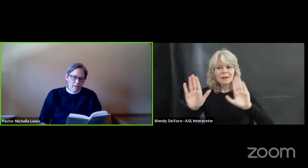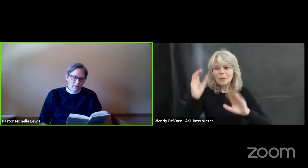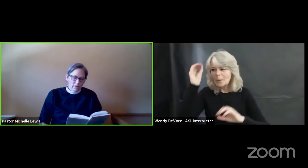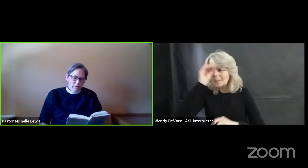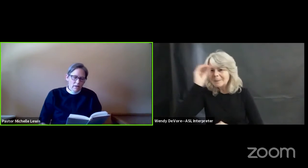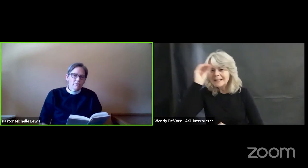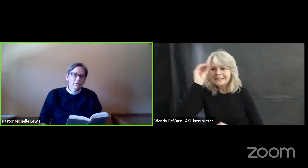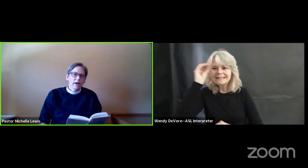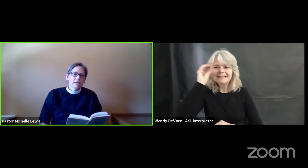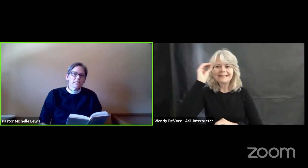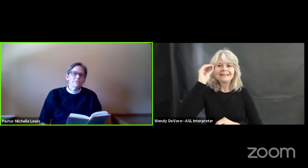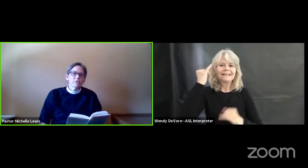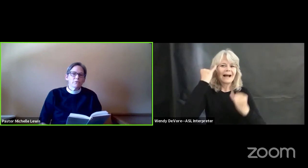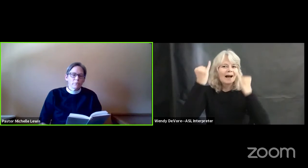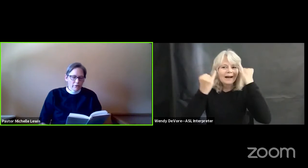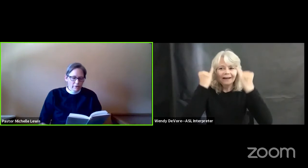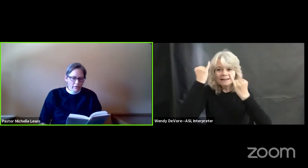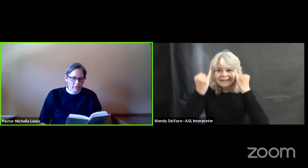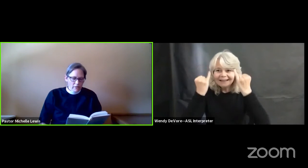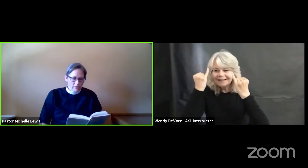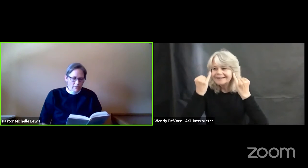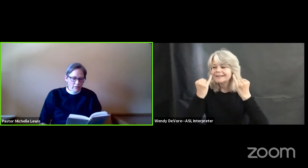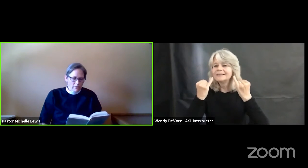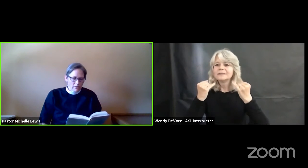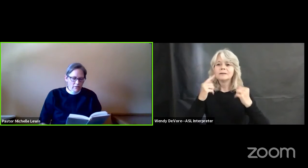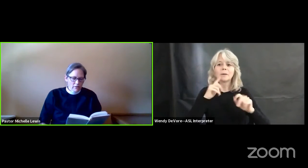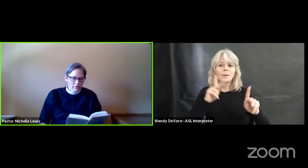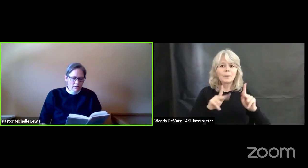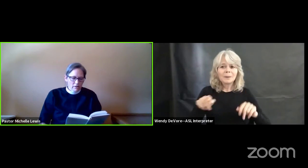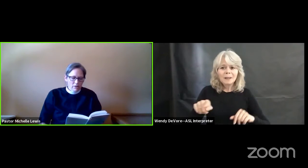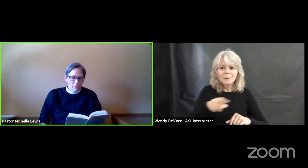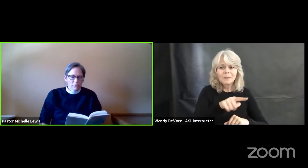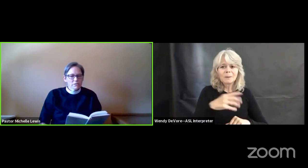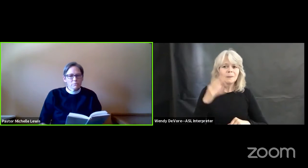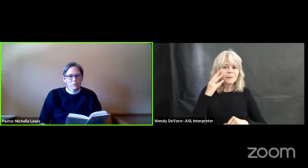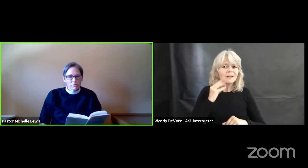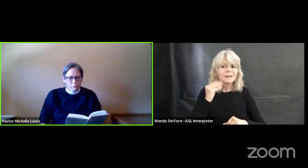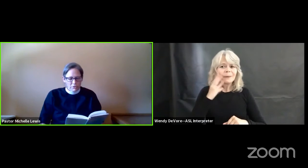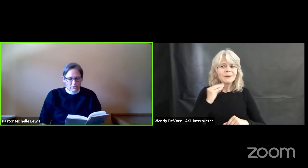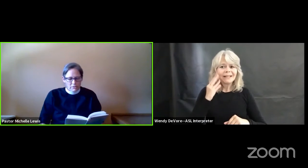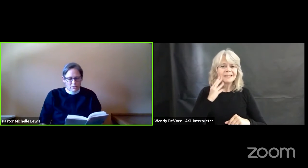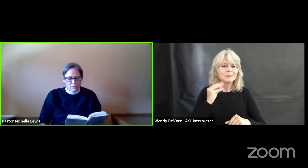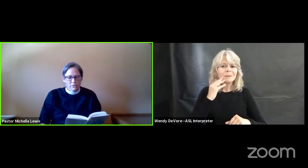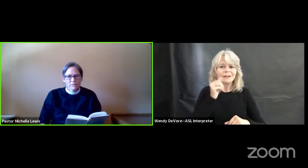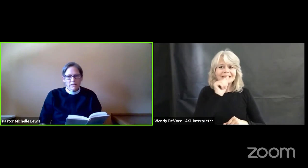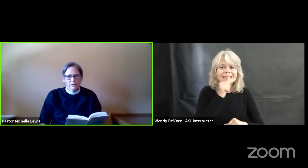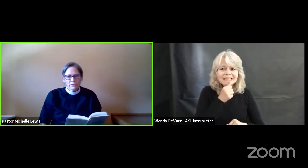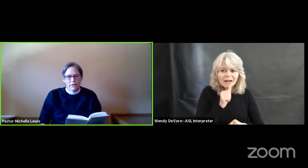advice for the weary or subscriptions to the standardized